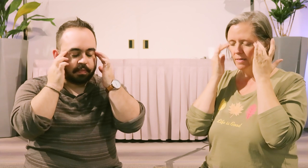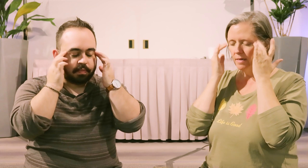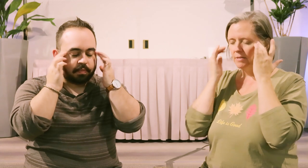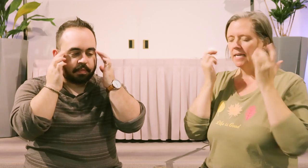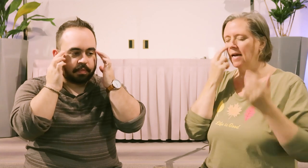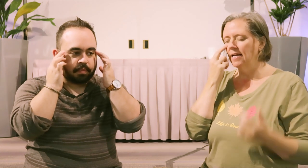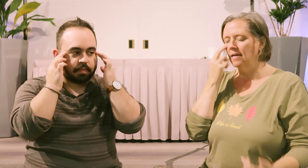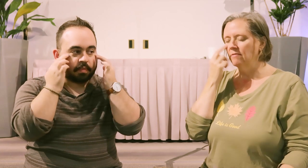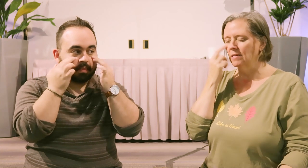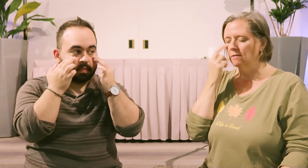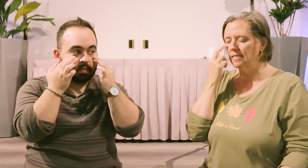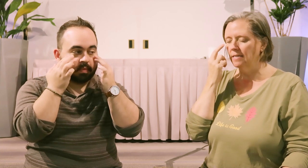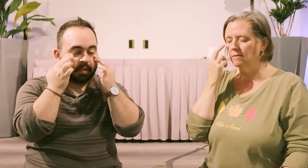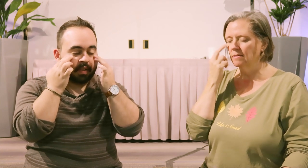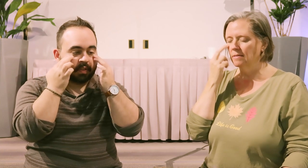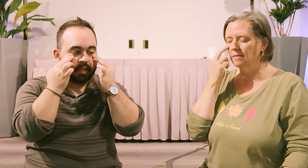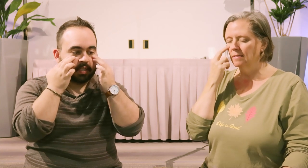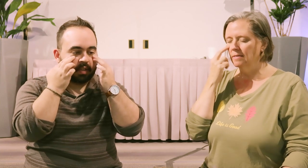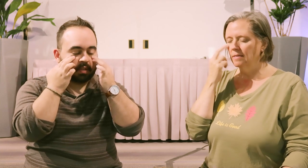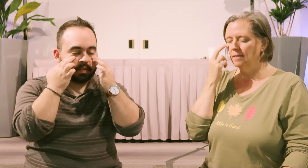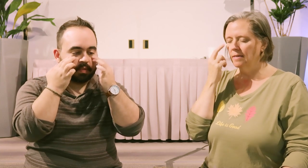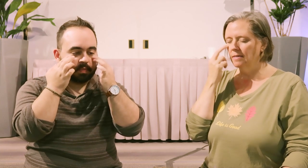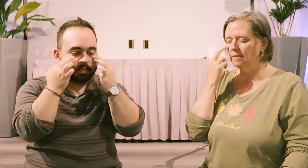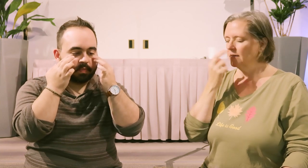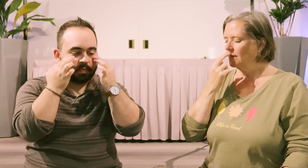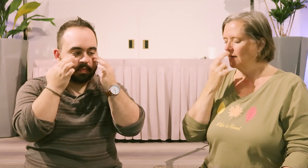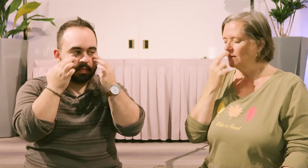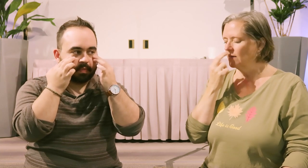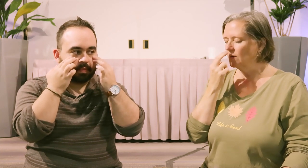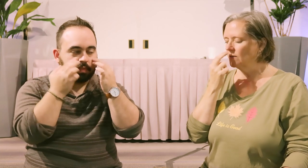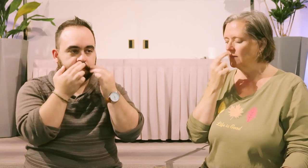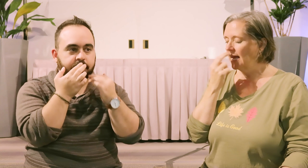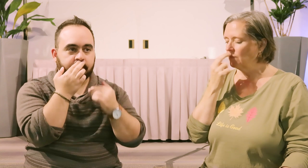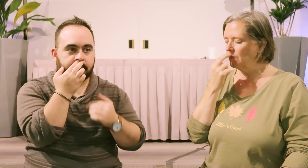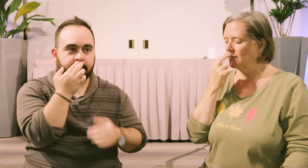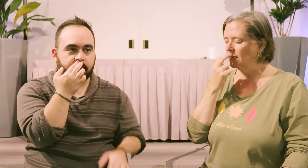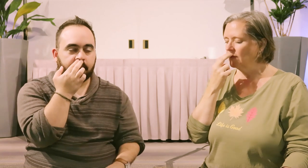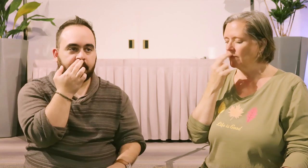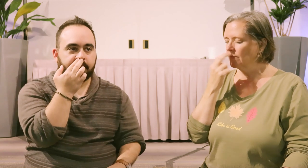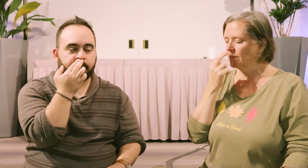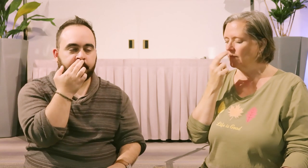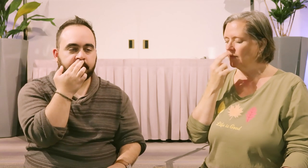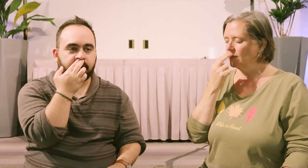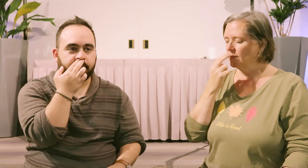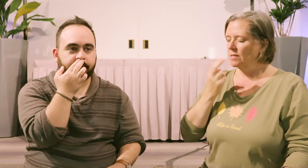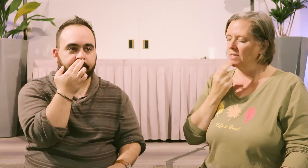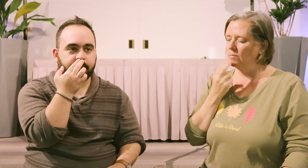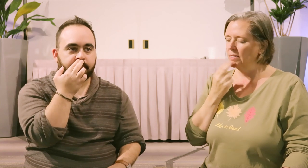Under the eye, I feel guilty. I feel guilty. Yeah. Under the nose, I haven't met my son. I haven't met my son. Chin point.